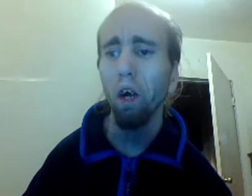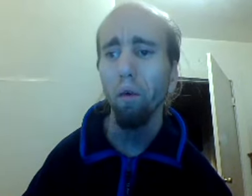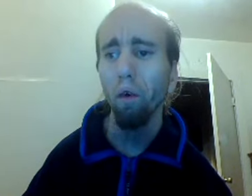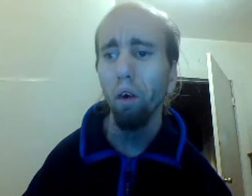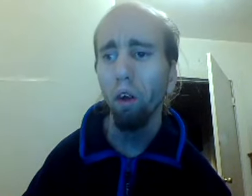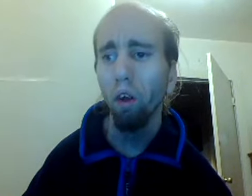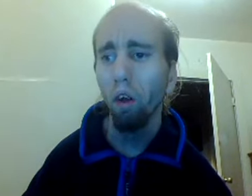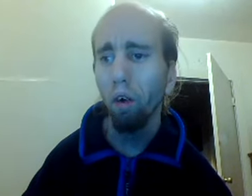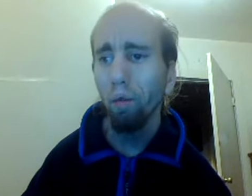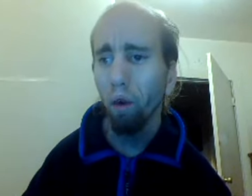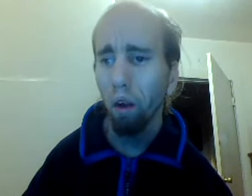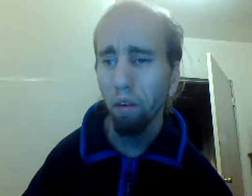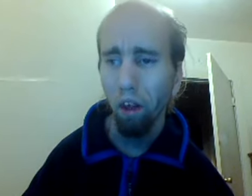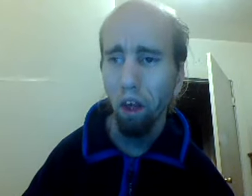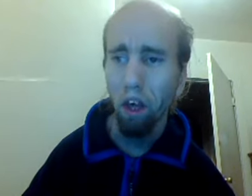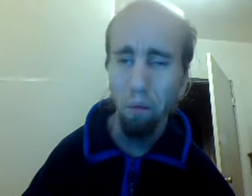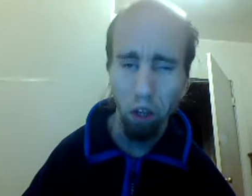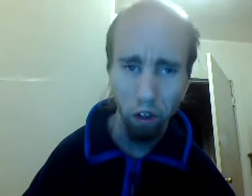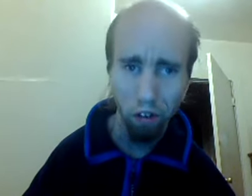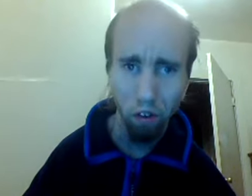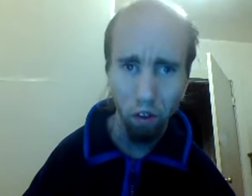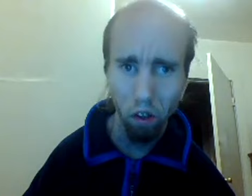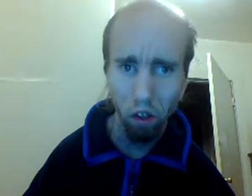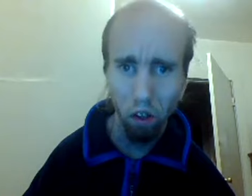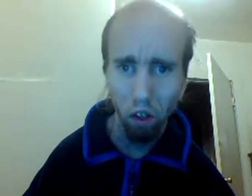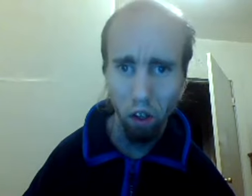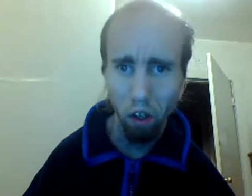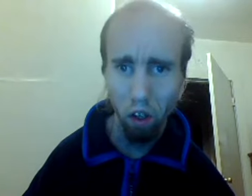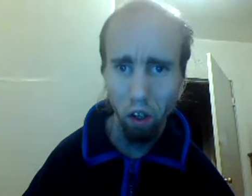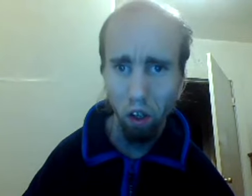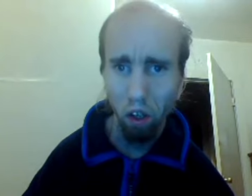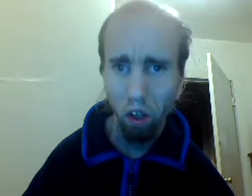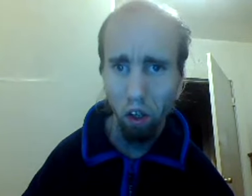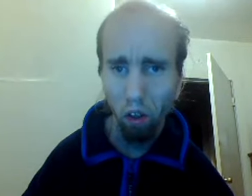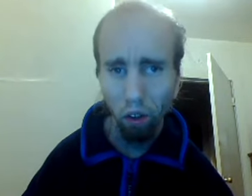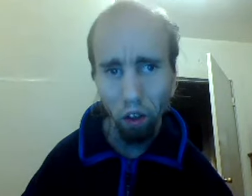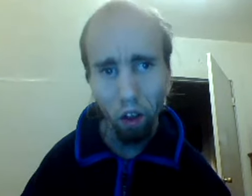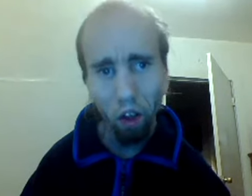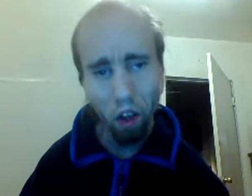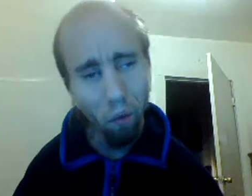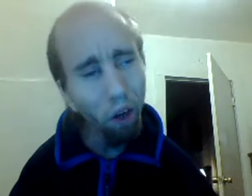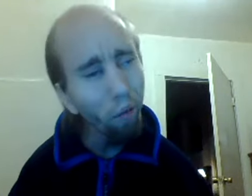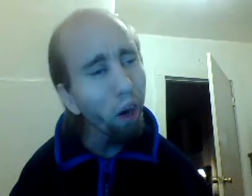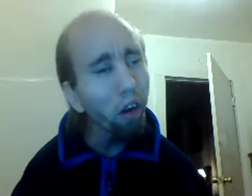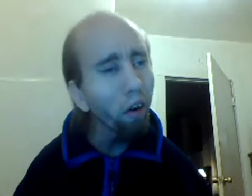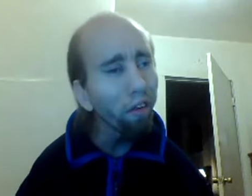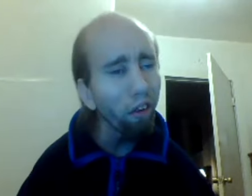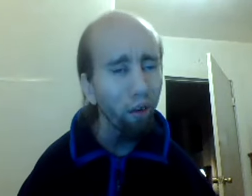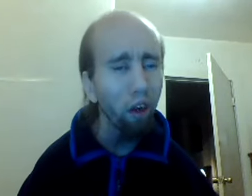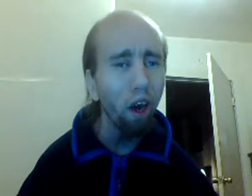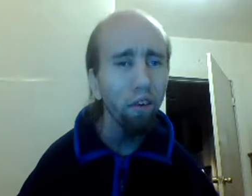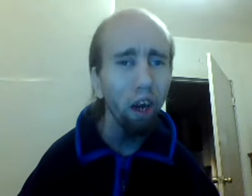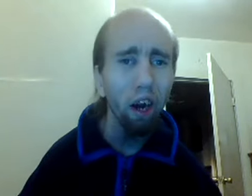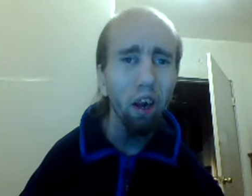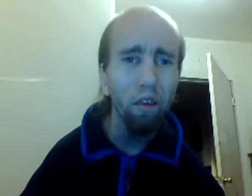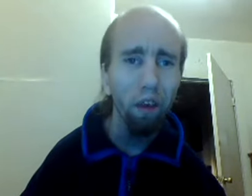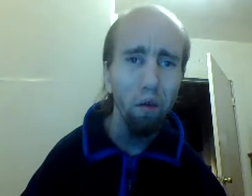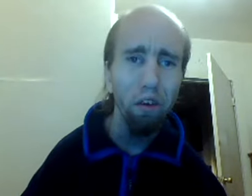record label for his image when Rector's doesn't realize that Eric's